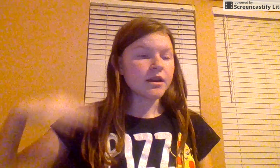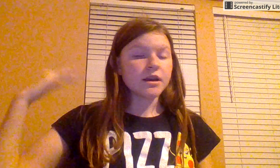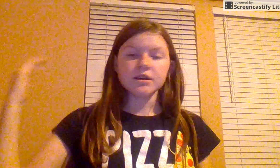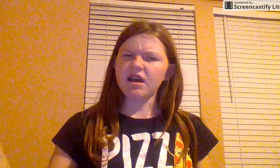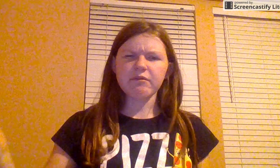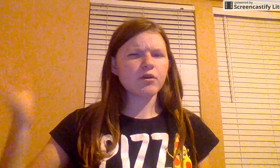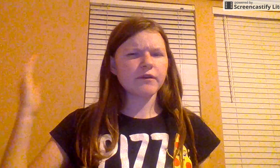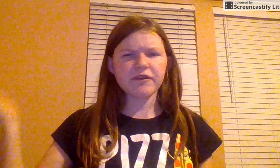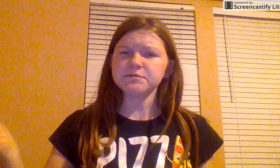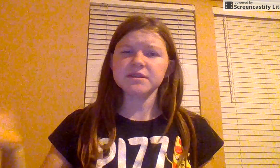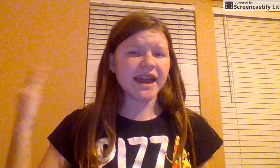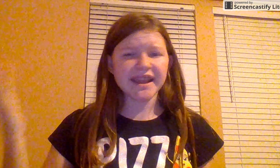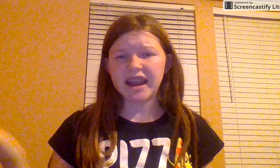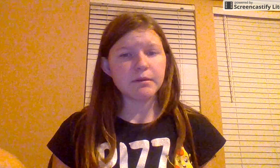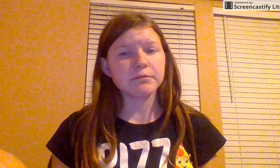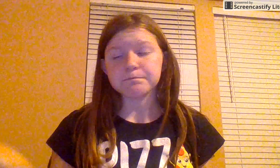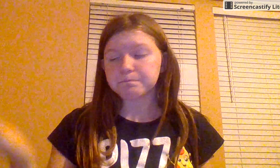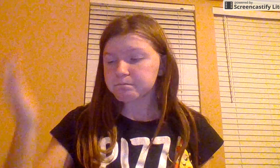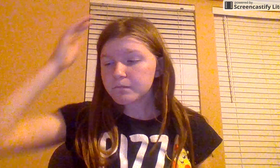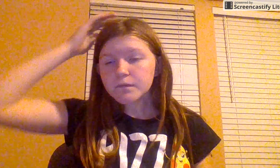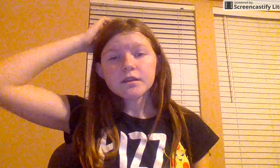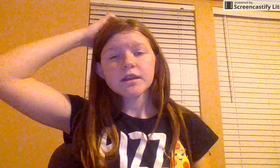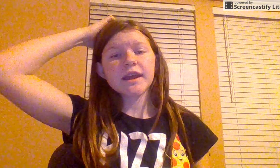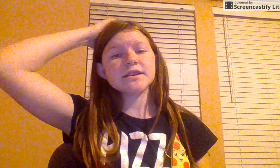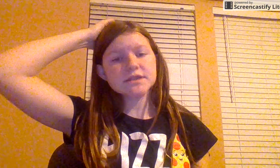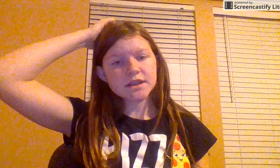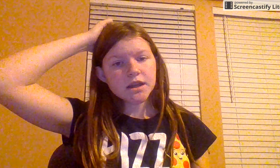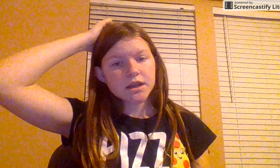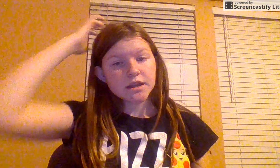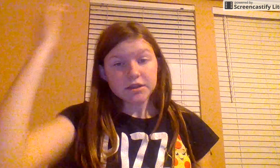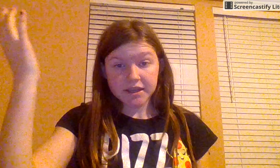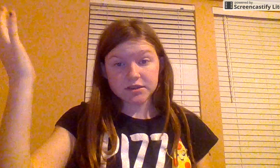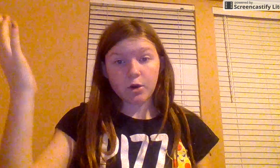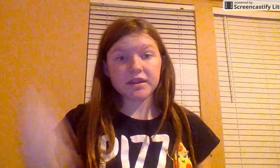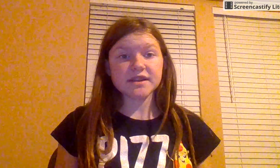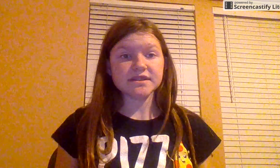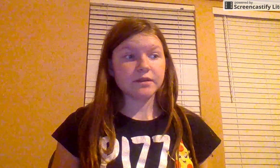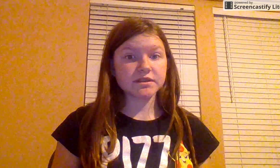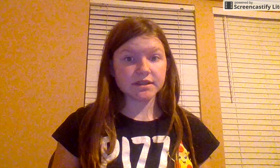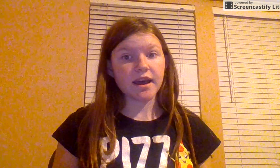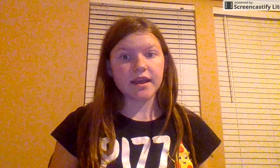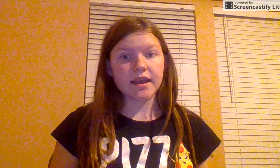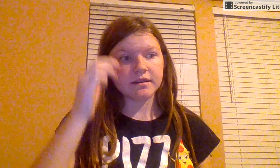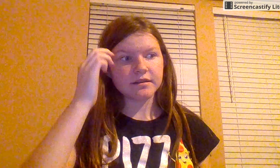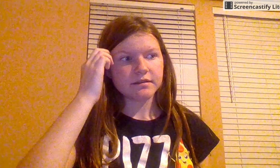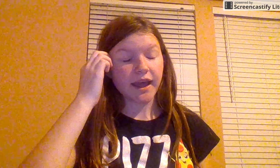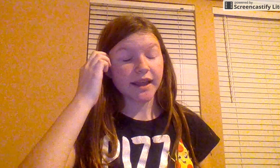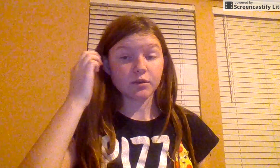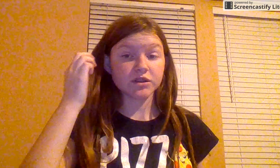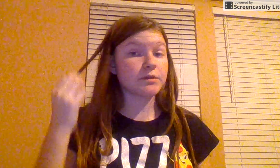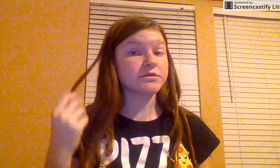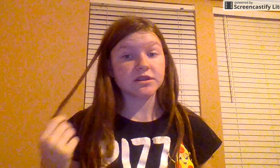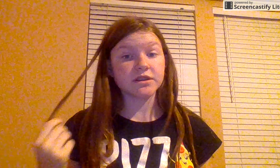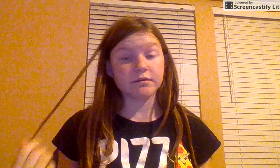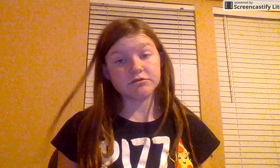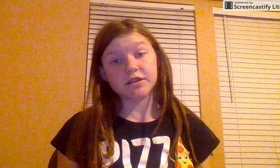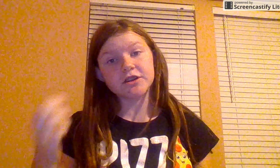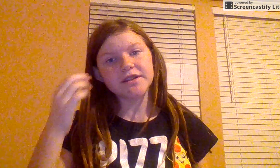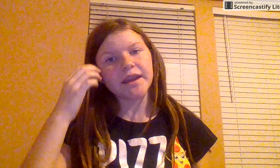sophomore, freshman, I can't remember. And, but he told me his name was Scott, and I told him it was a, it was a really good name.